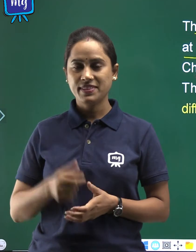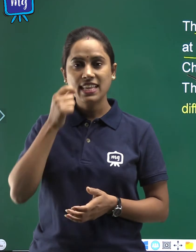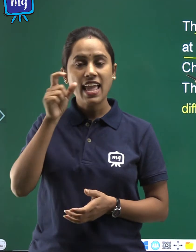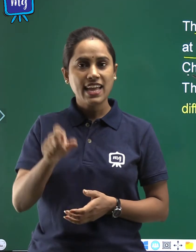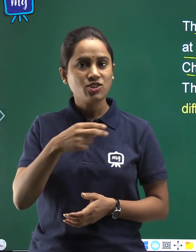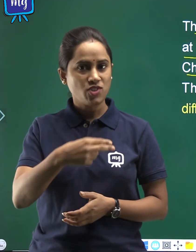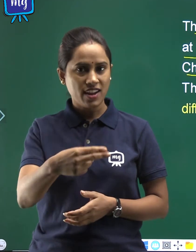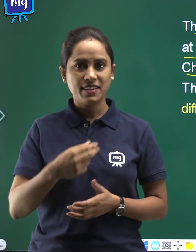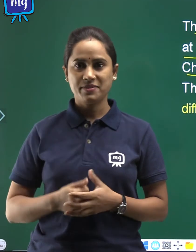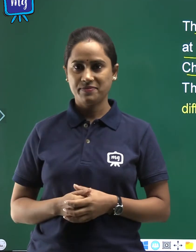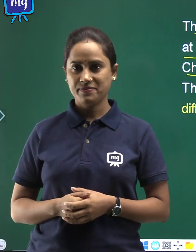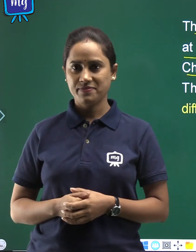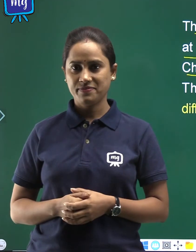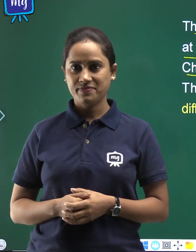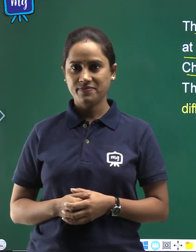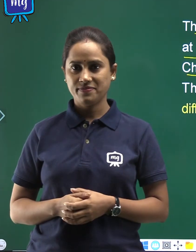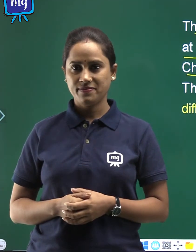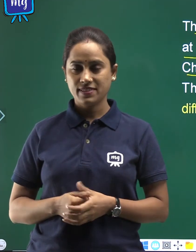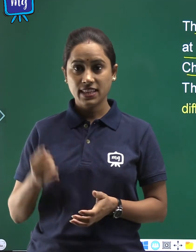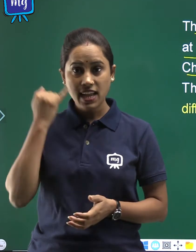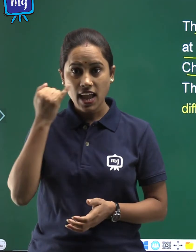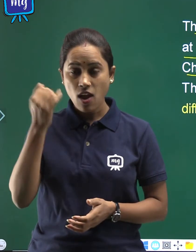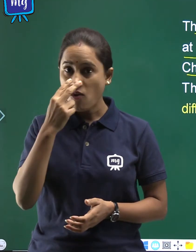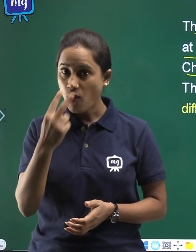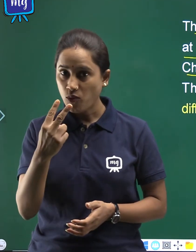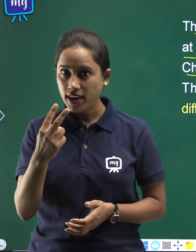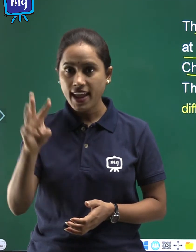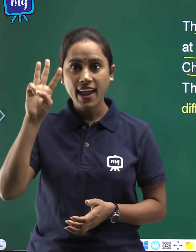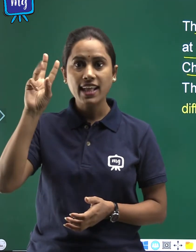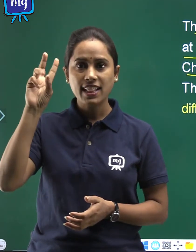Charlie found a third one. Charlie